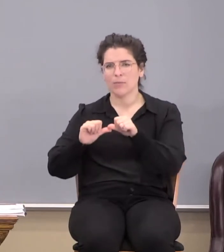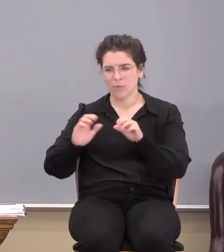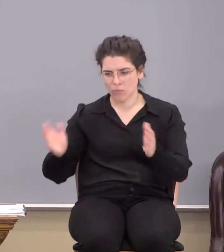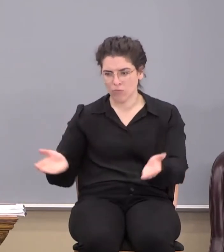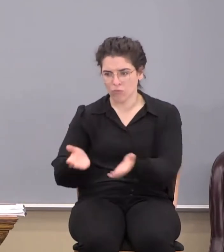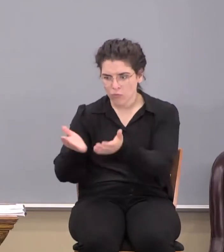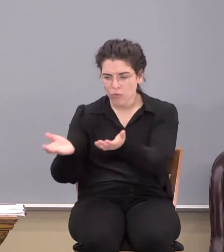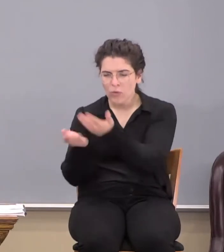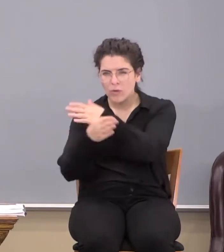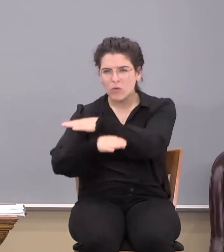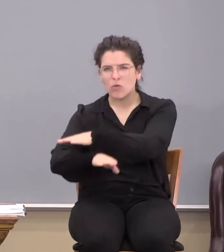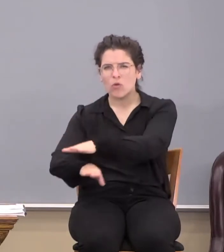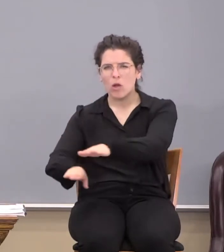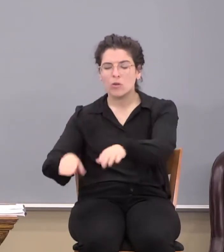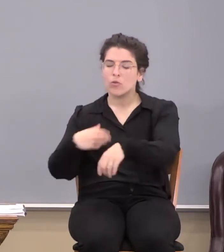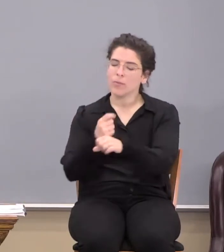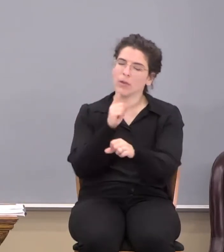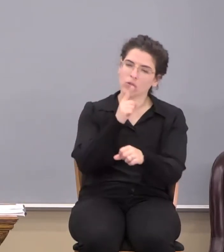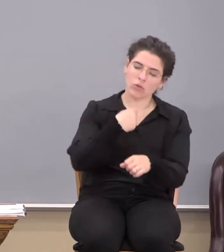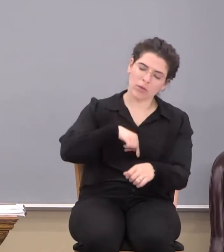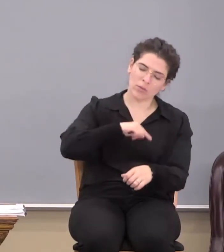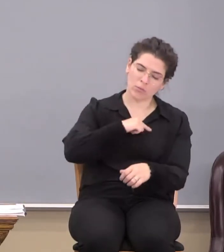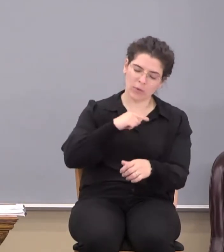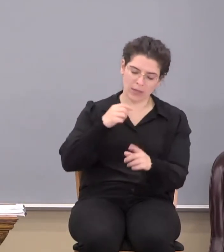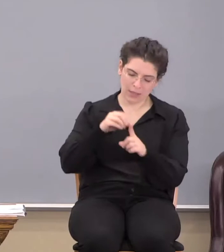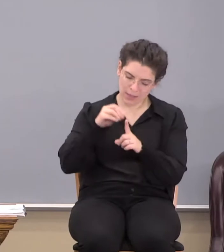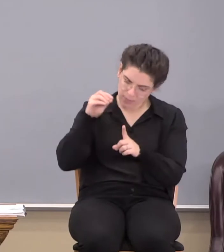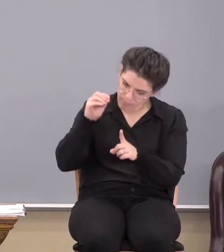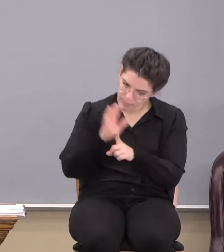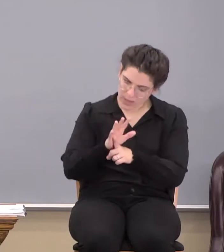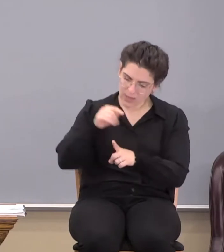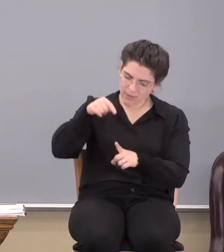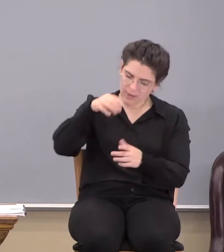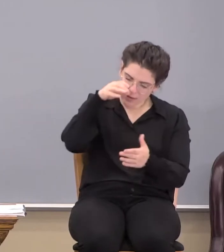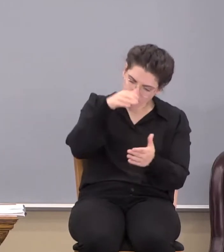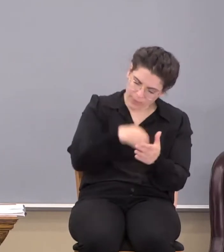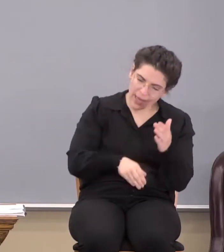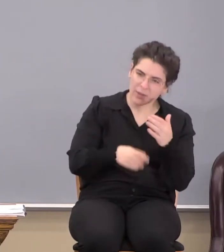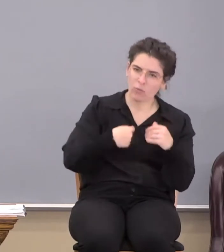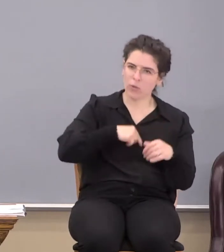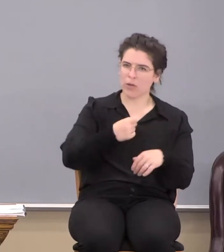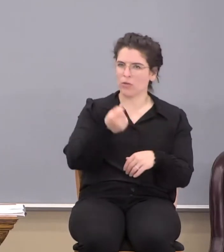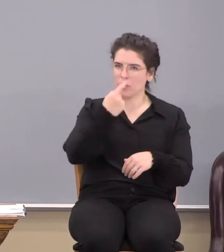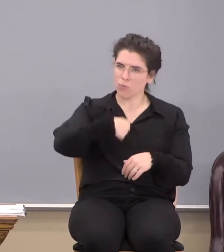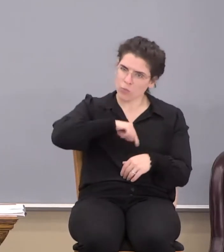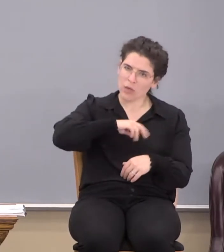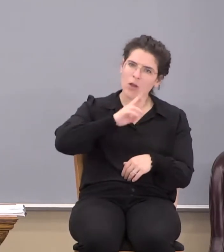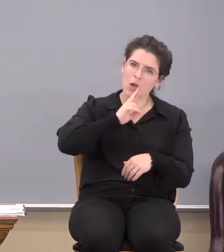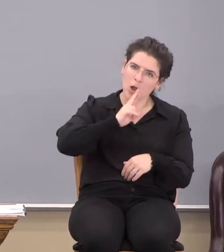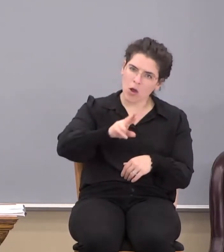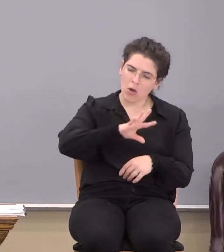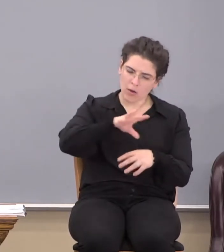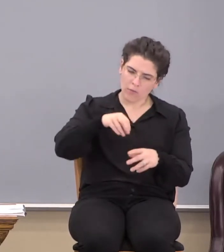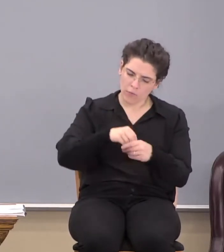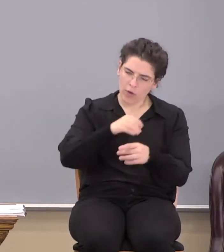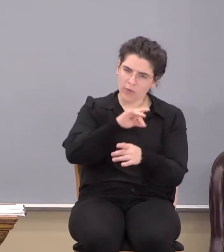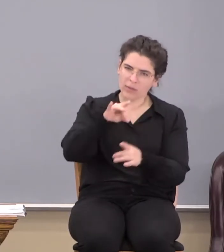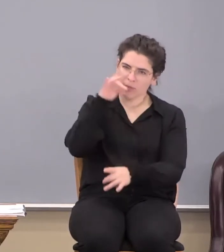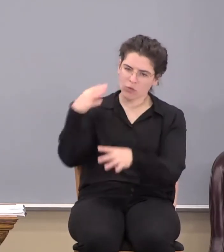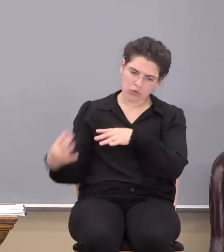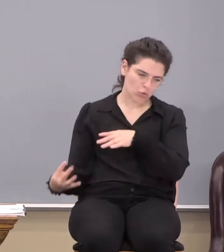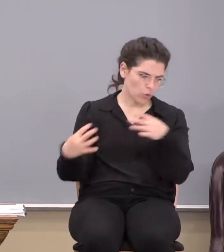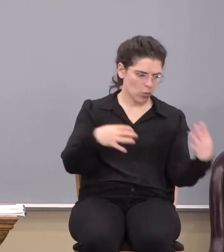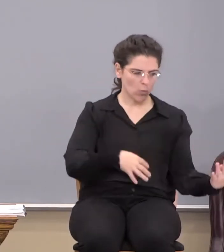therefore make sure that we get the impact of this passage here. We are involved in a spiritual